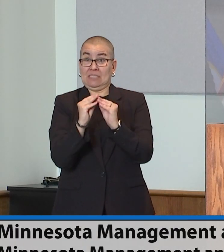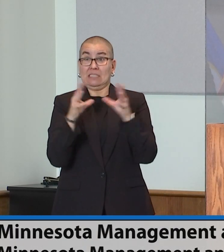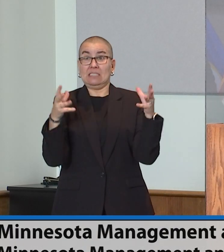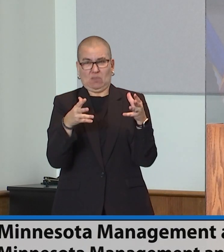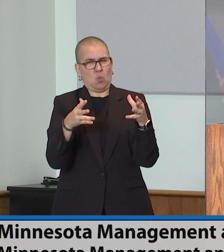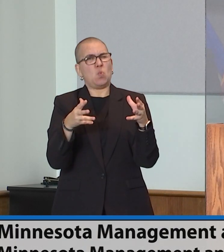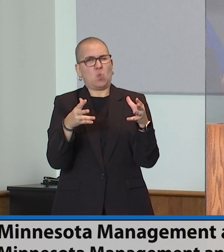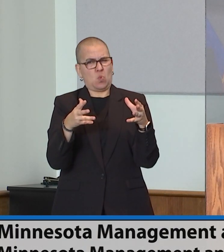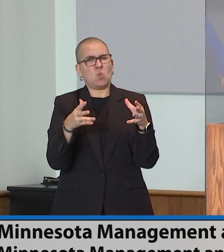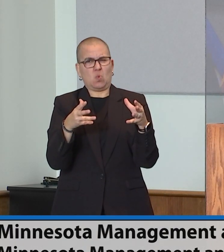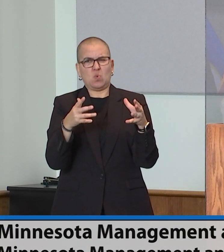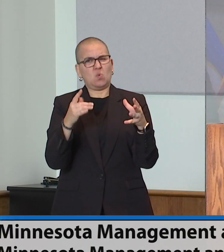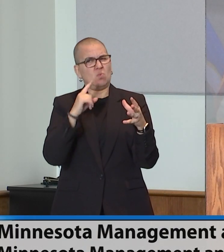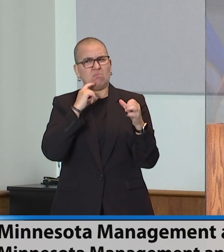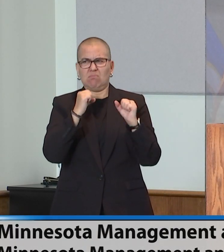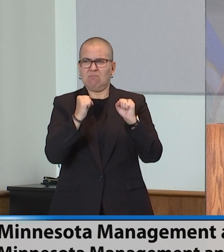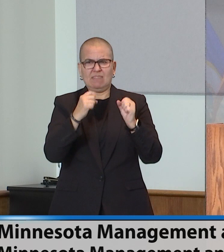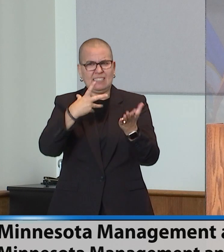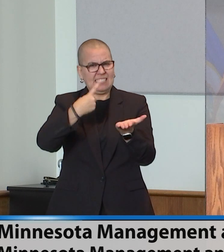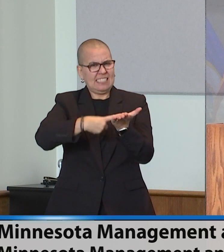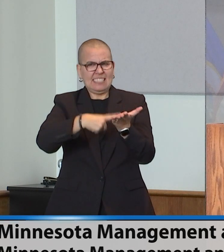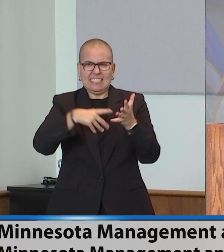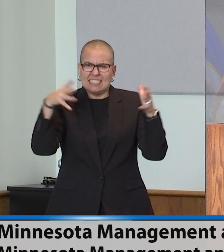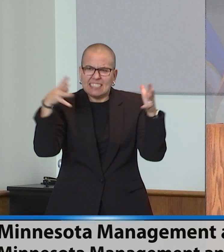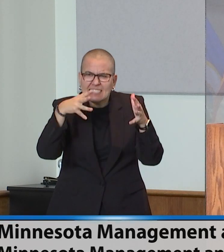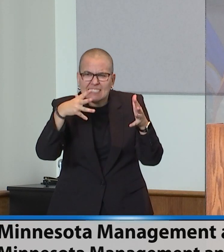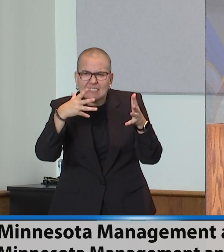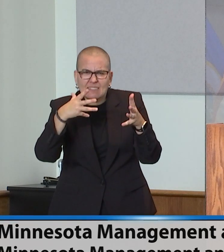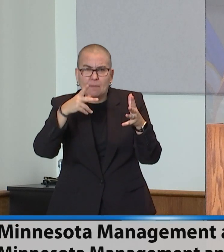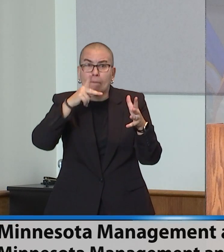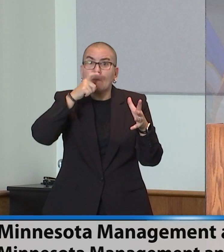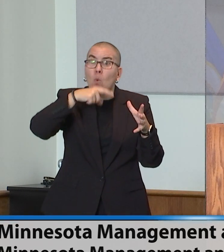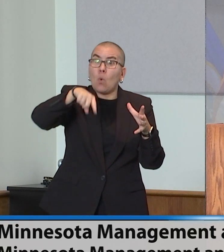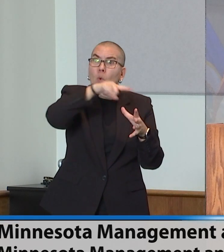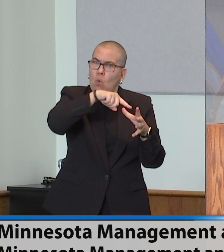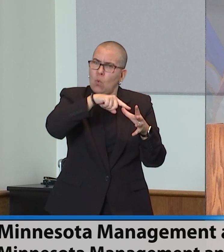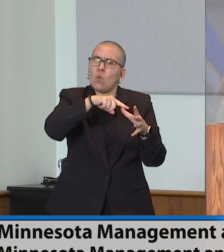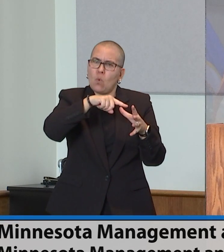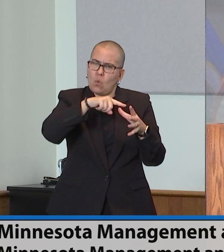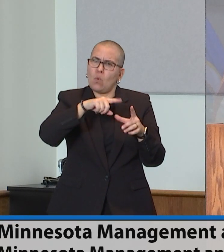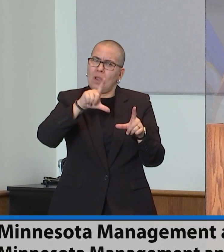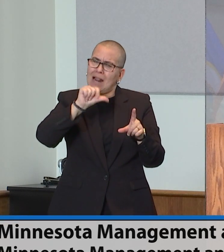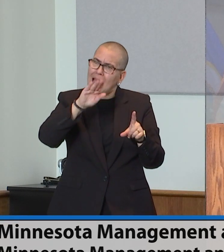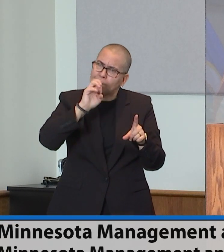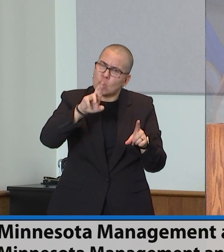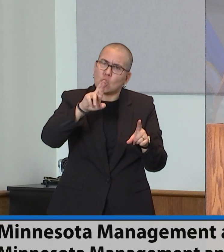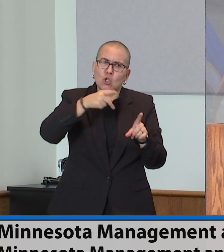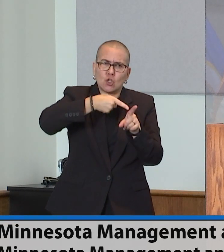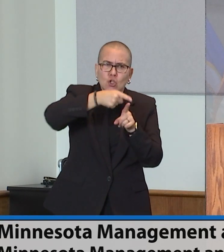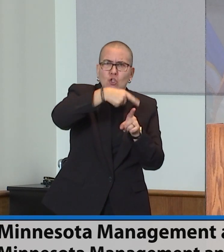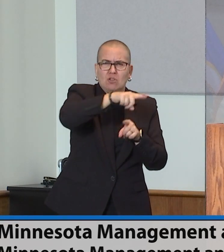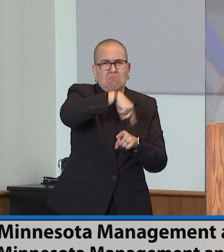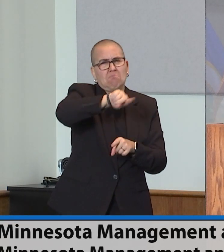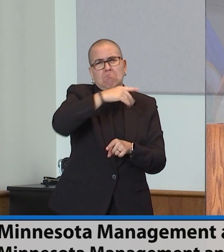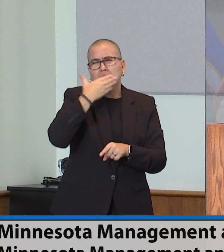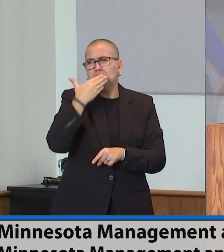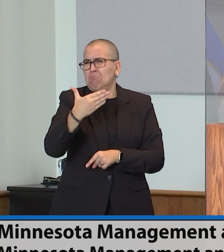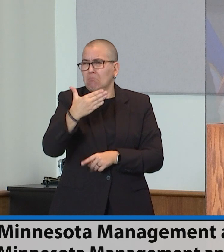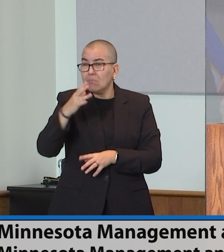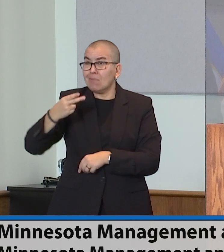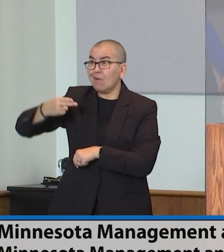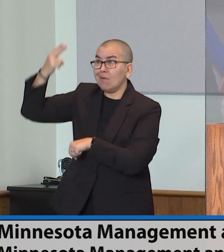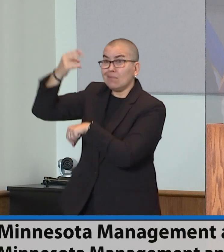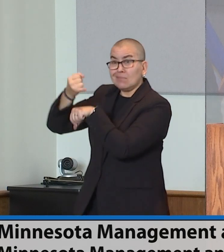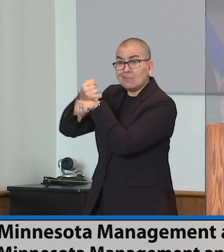labor market. Despite the headwinds that I mentioned earlier, inflation, high interest rates, slowing growth, and